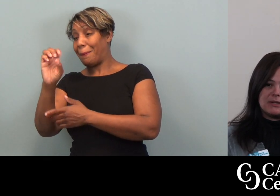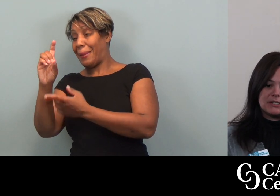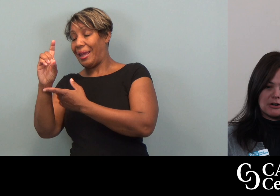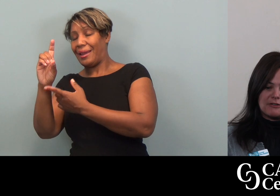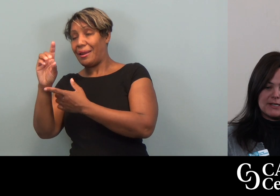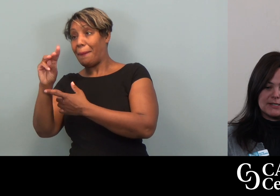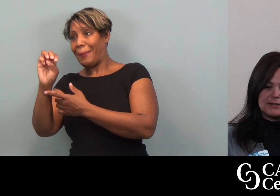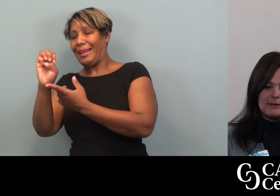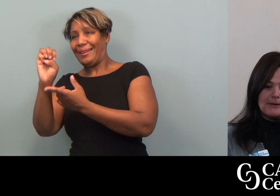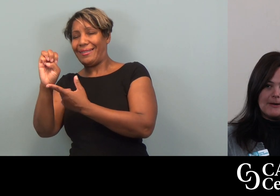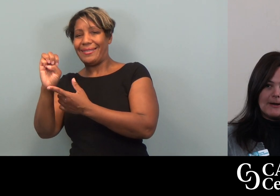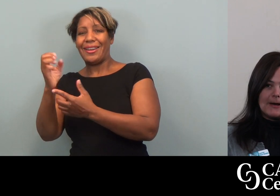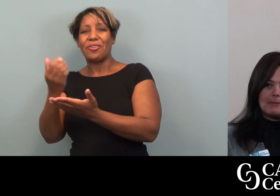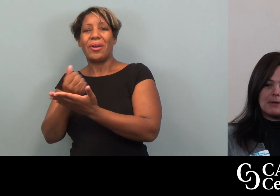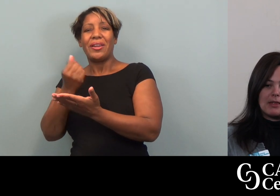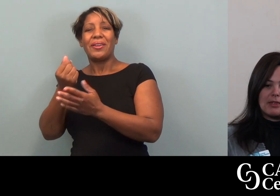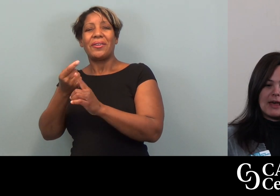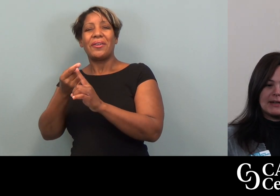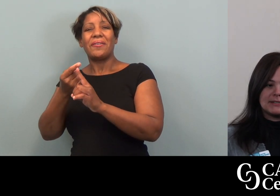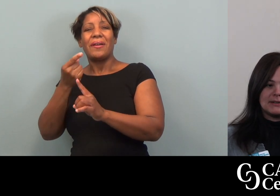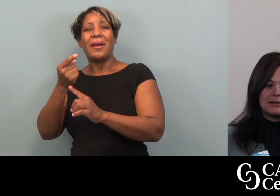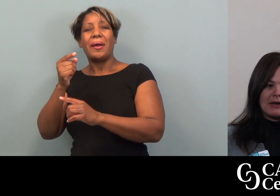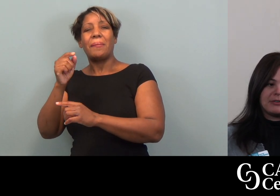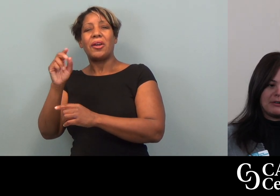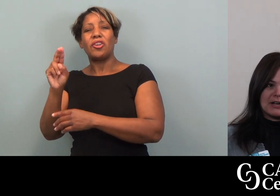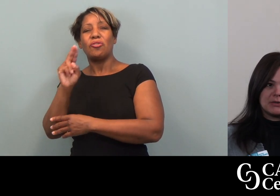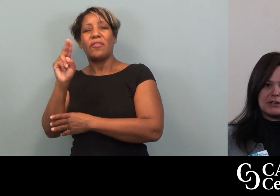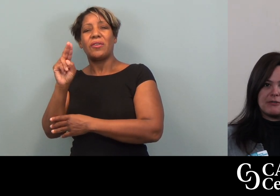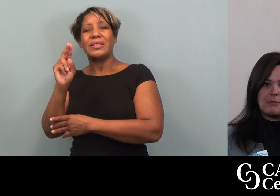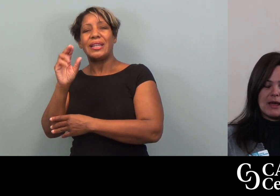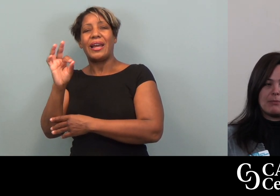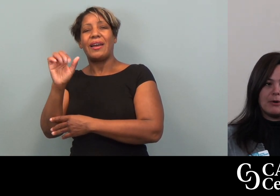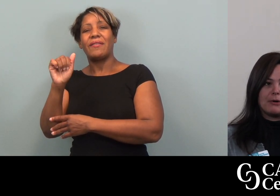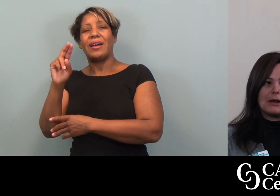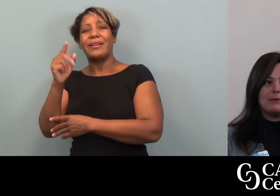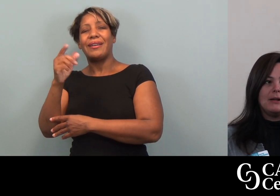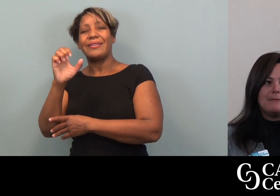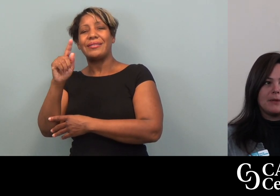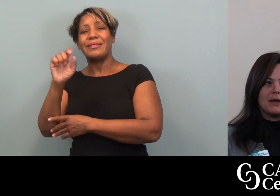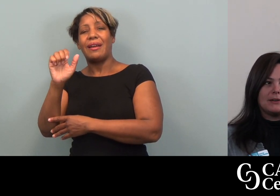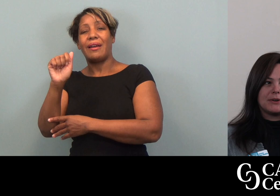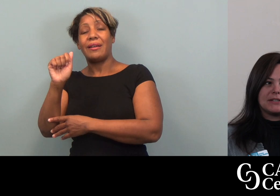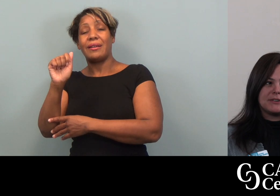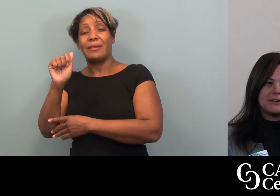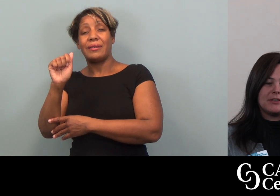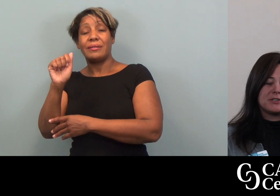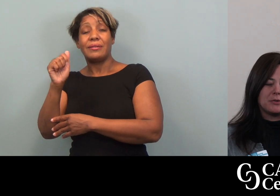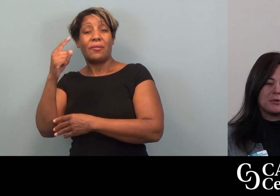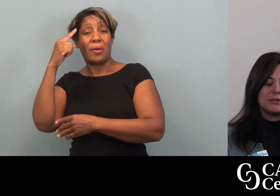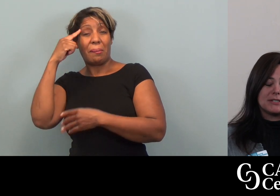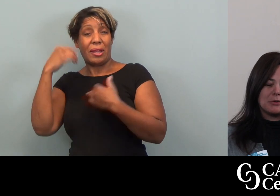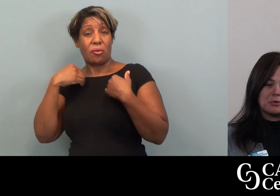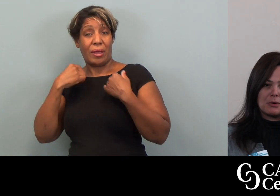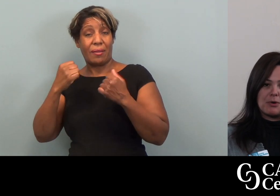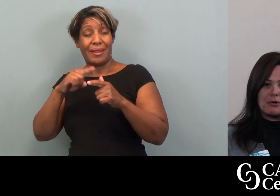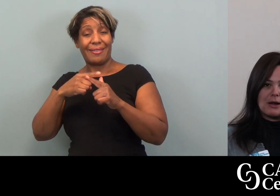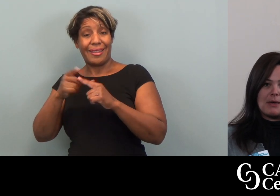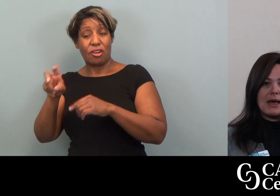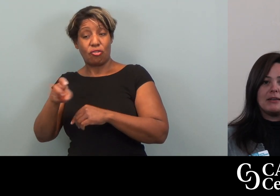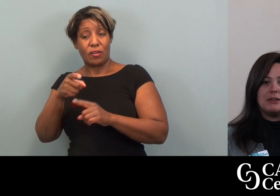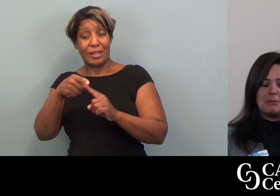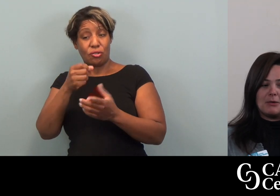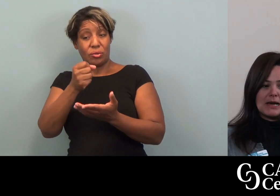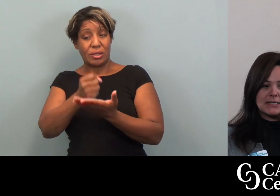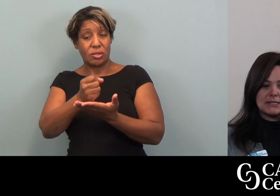Health and Human Service. That, after I graduated from that program, transferred into the social work